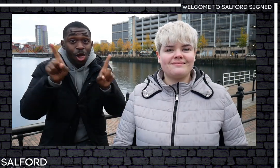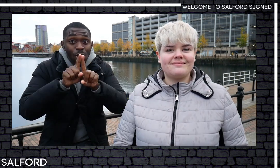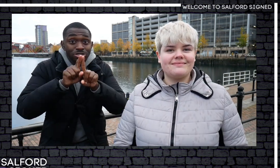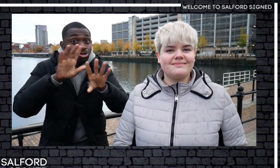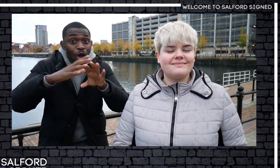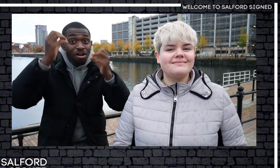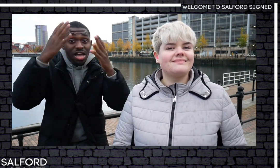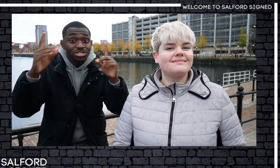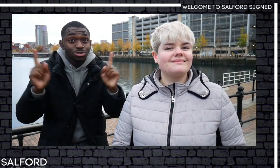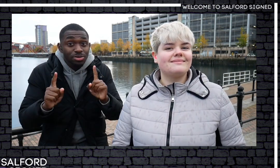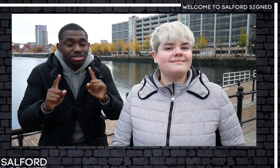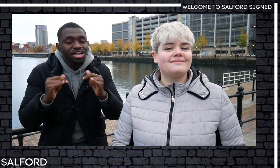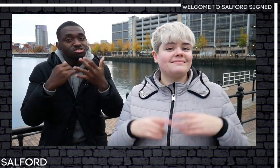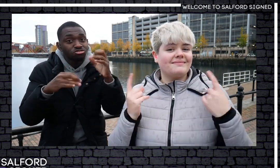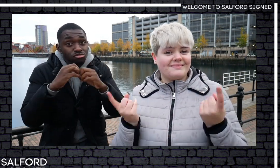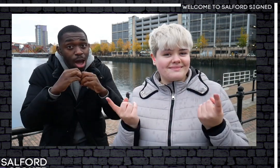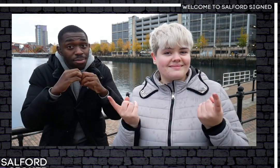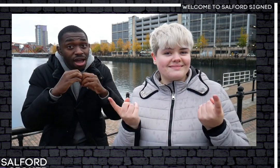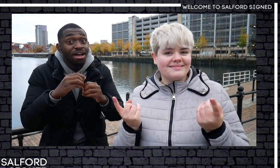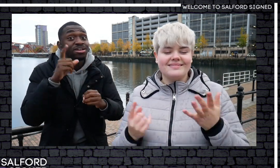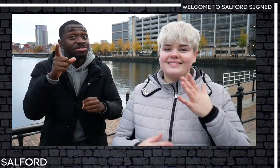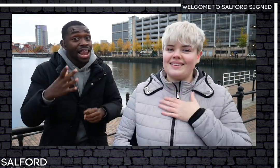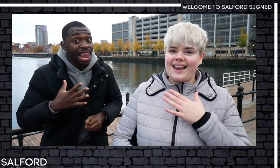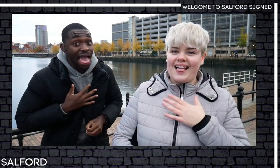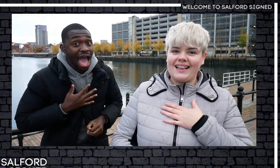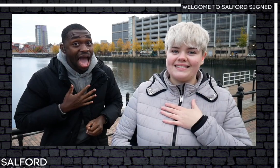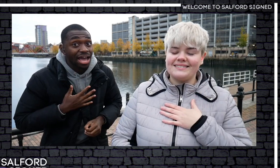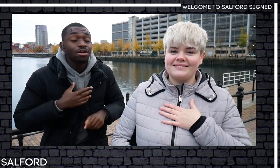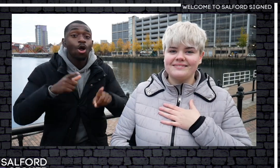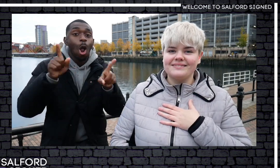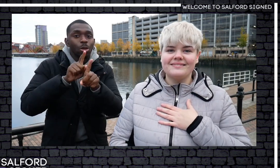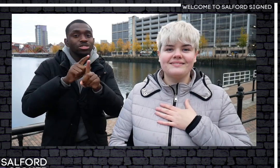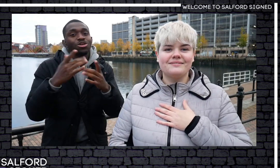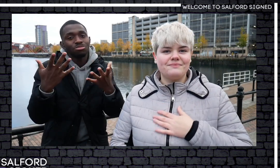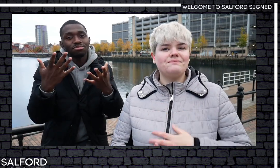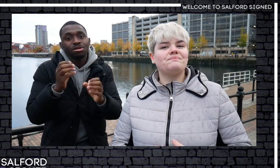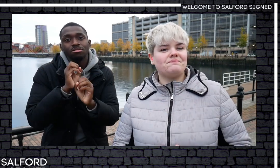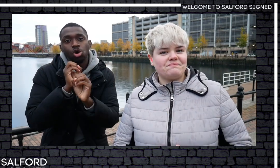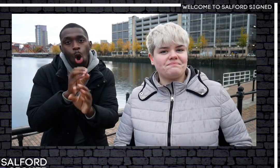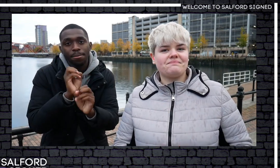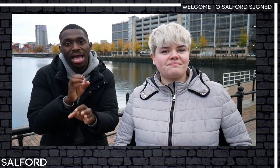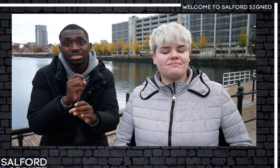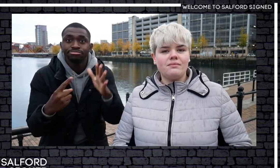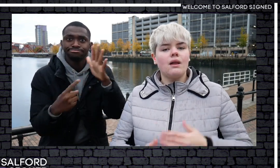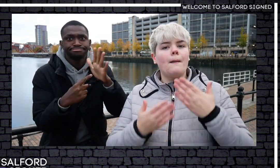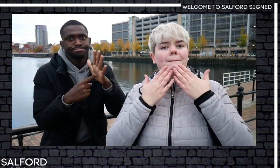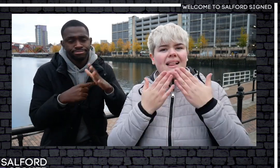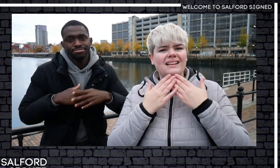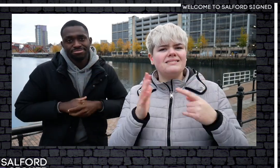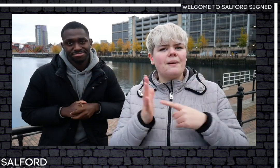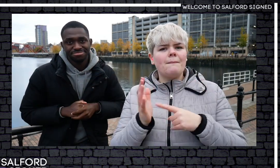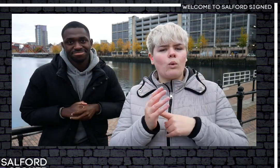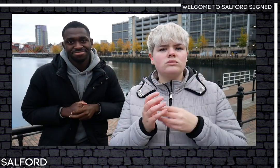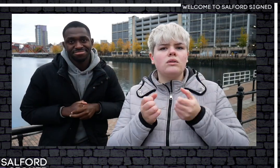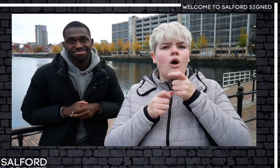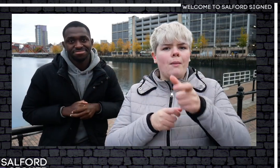and don't forget to what? Subscribe, like the video and comment.